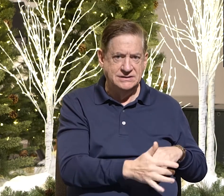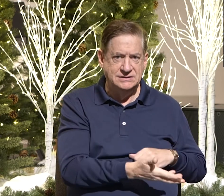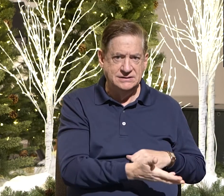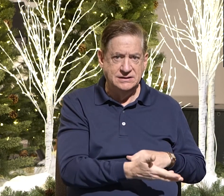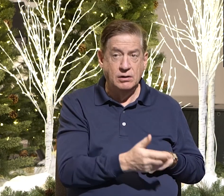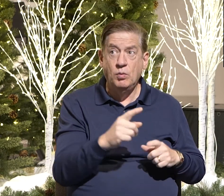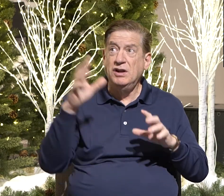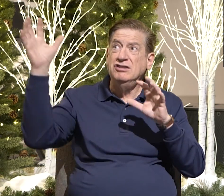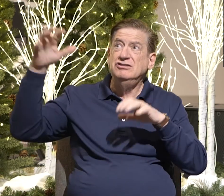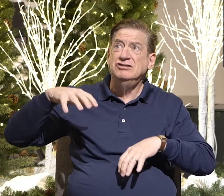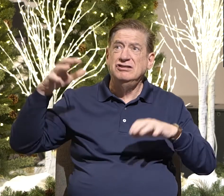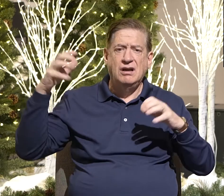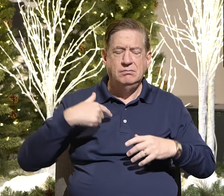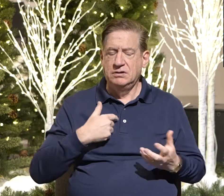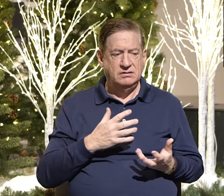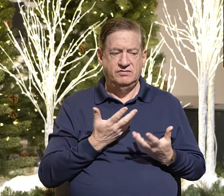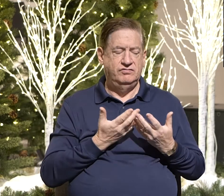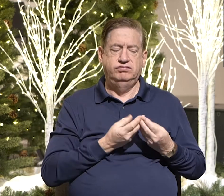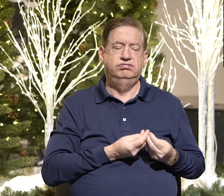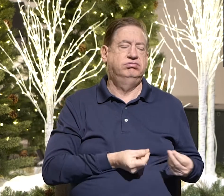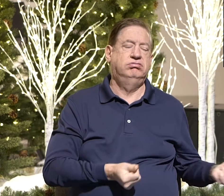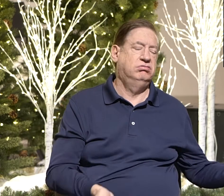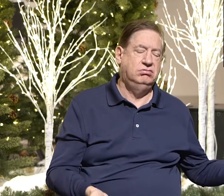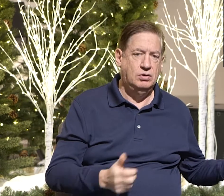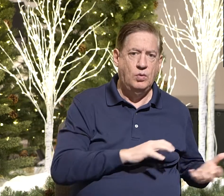When the storms come, we will get washed away.